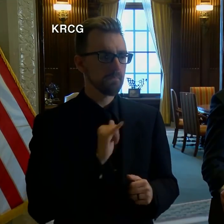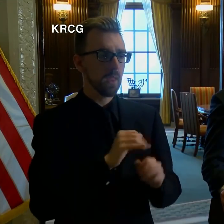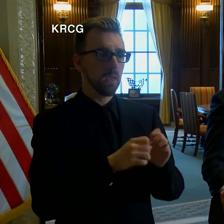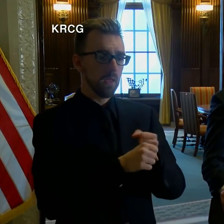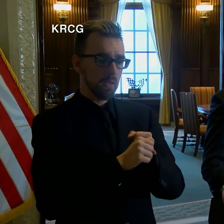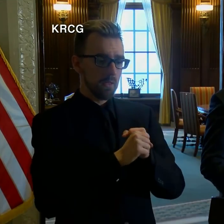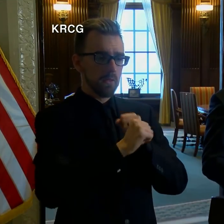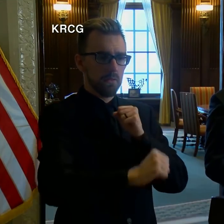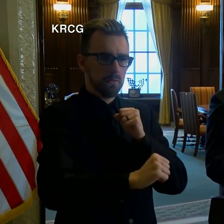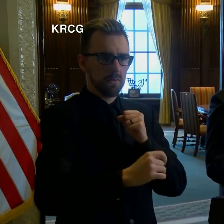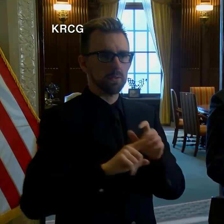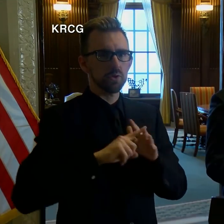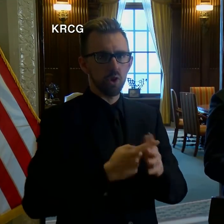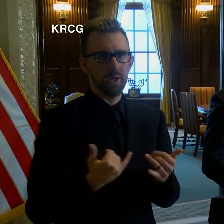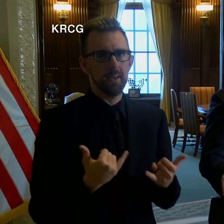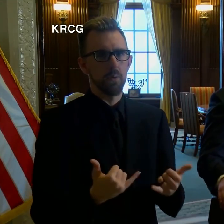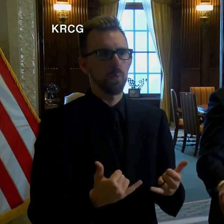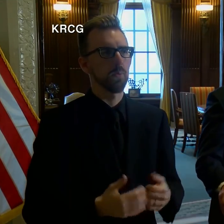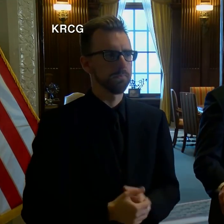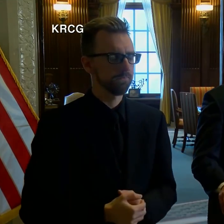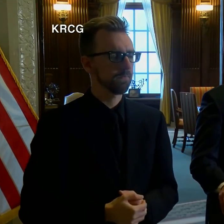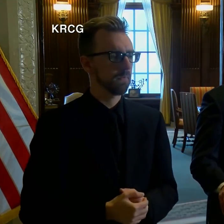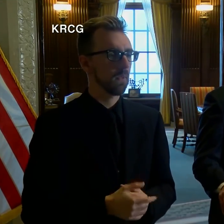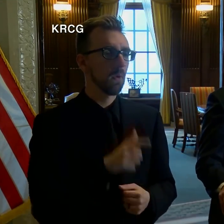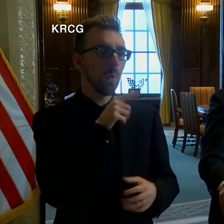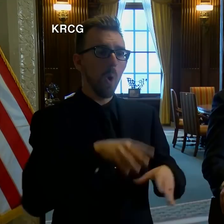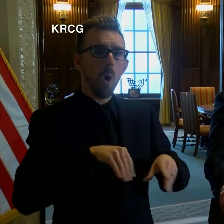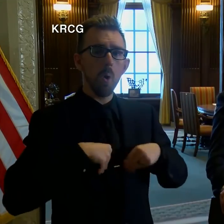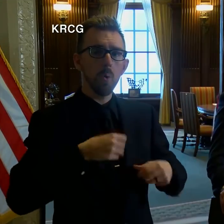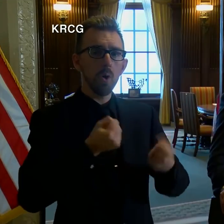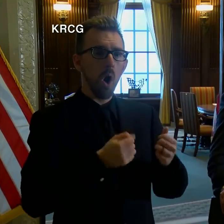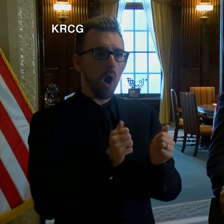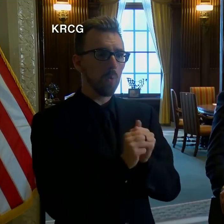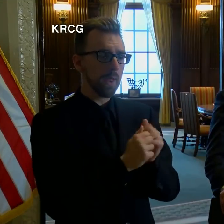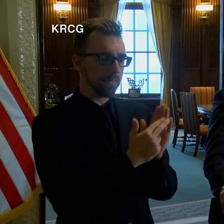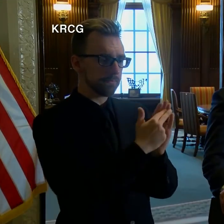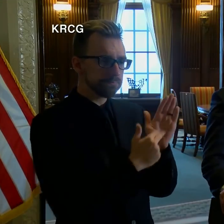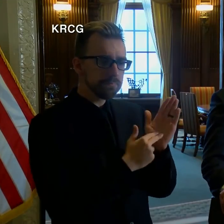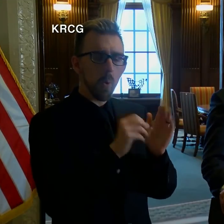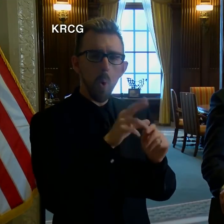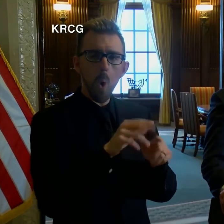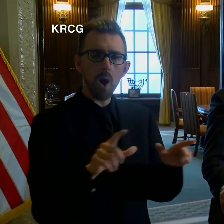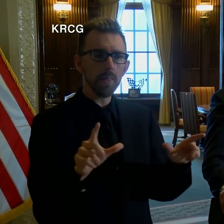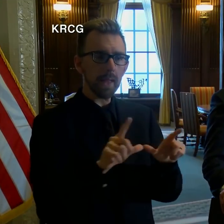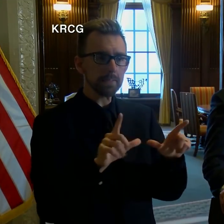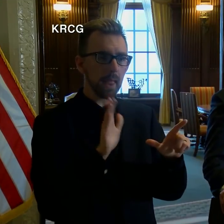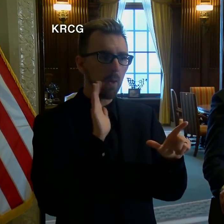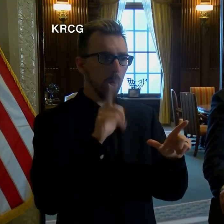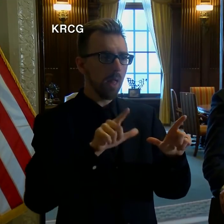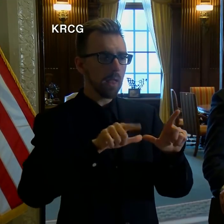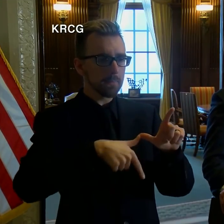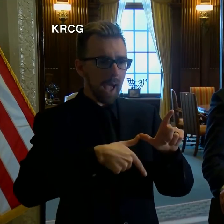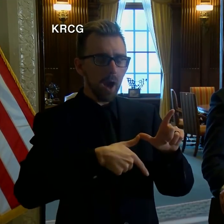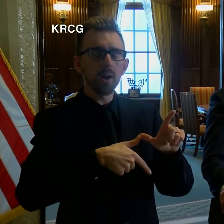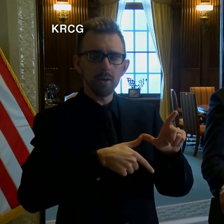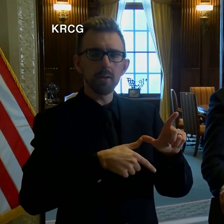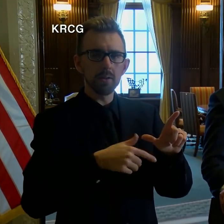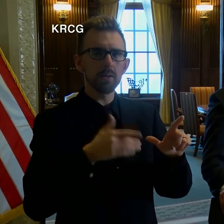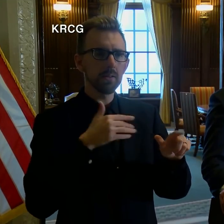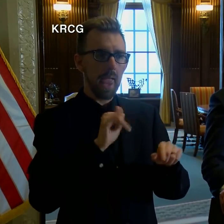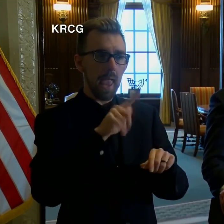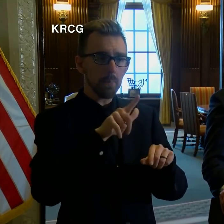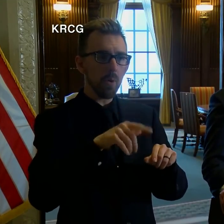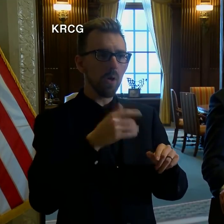immediately. Vehicle owners with registrations or license plates expiring in March and April have been granted an